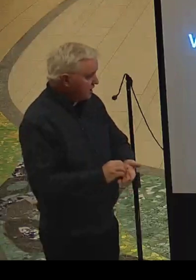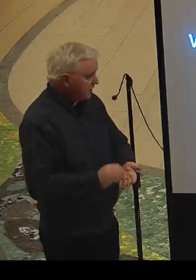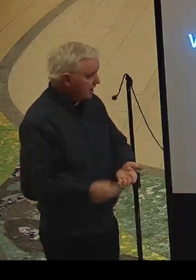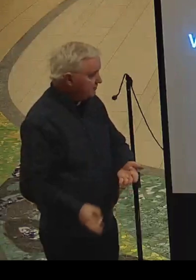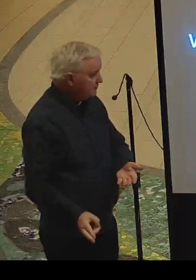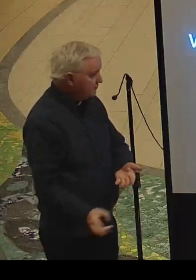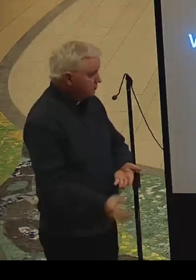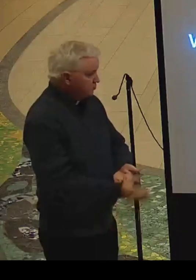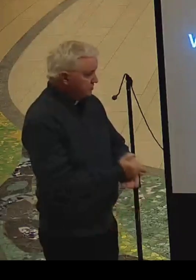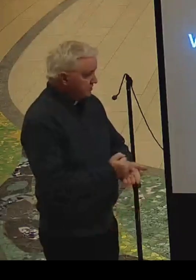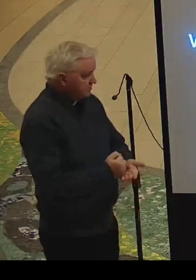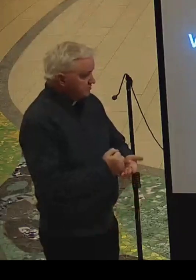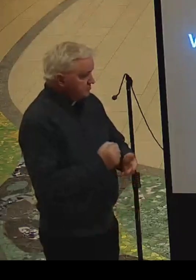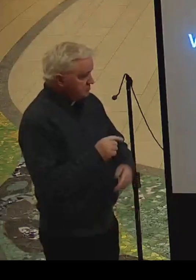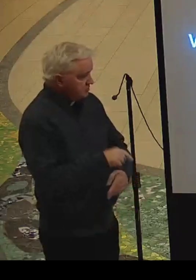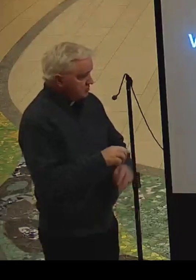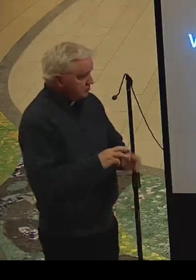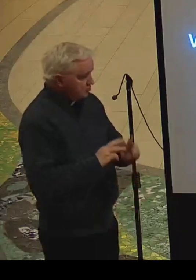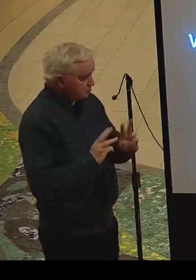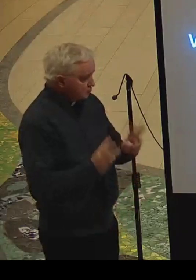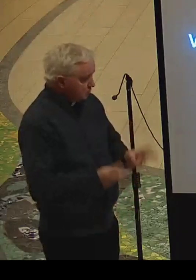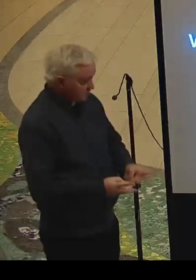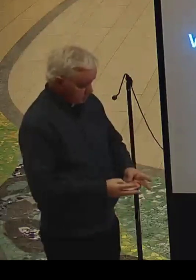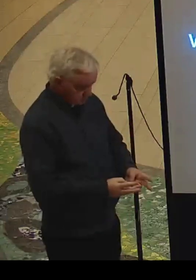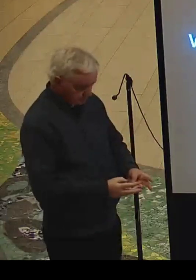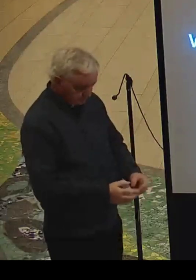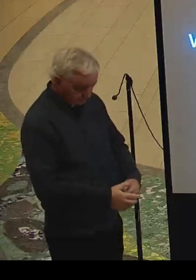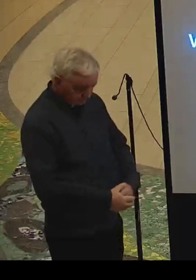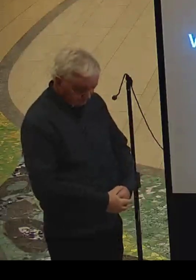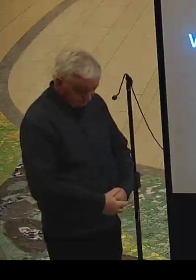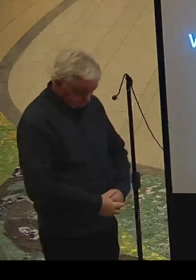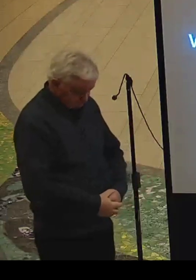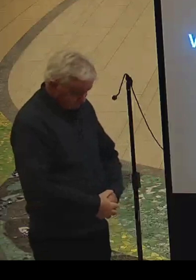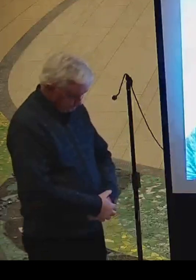have redeemed the world.